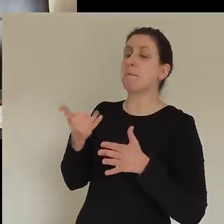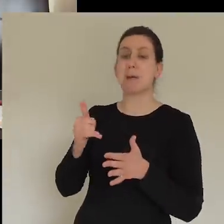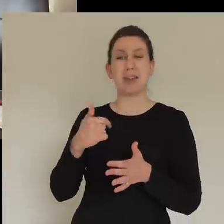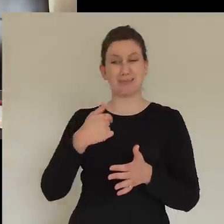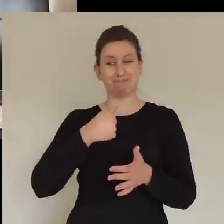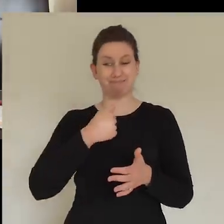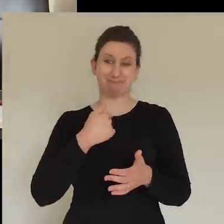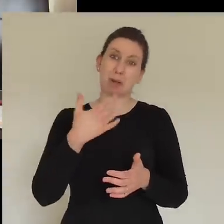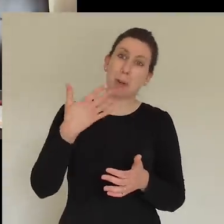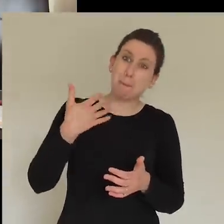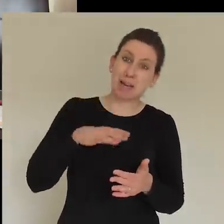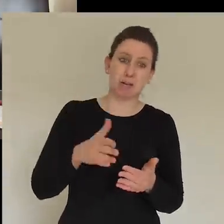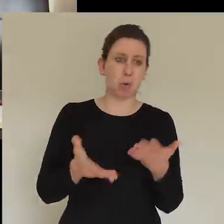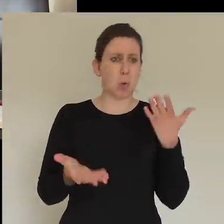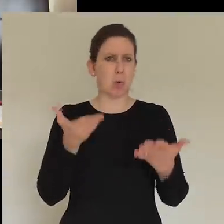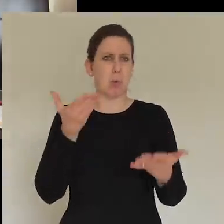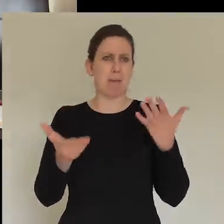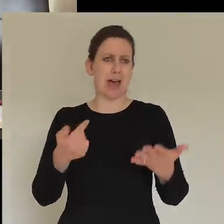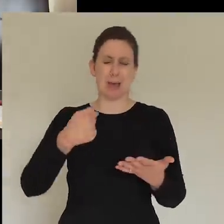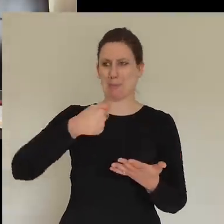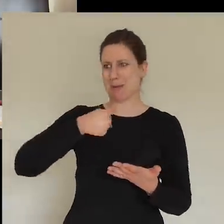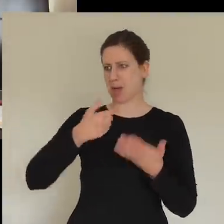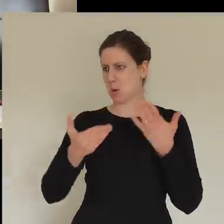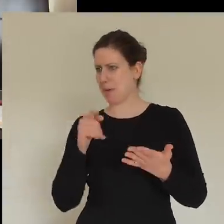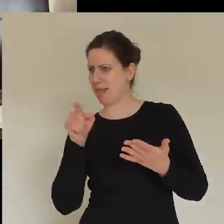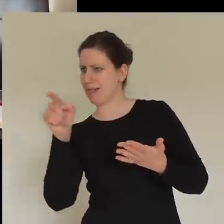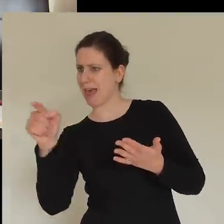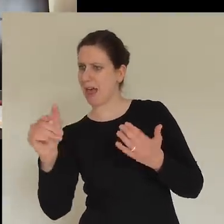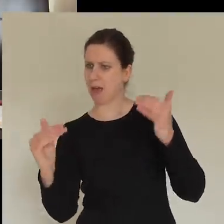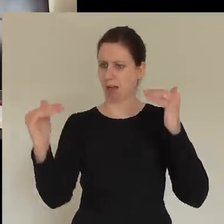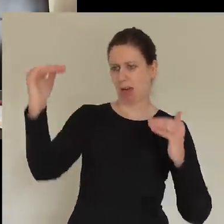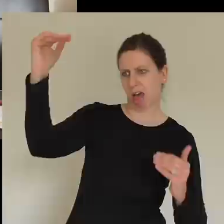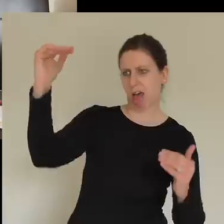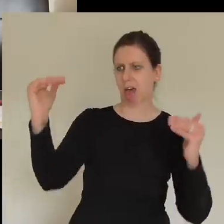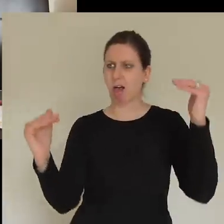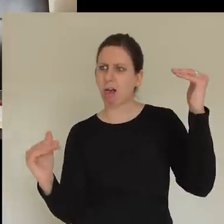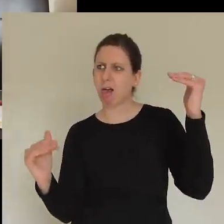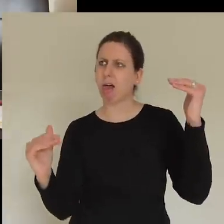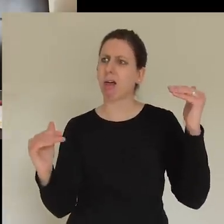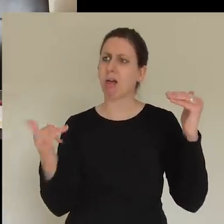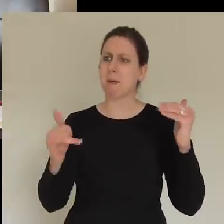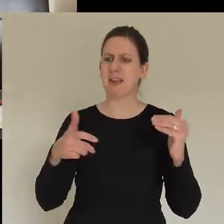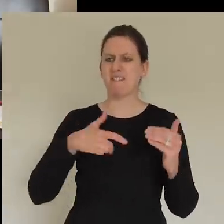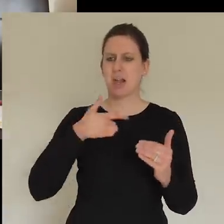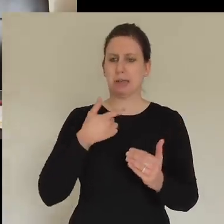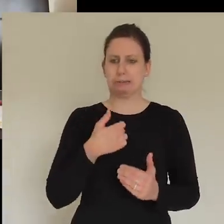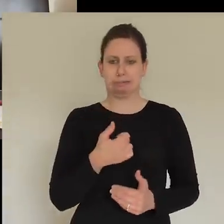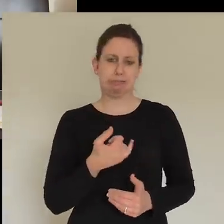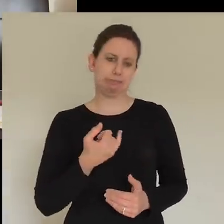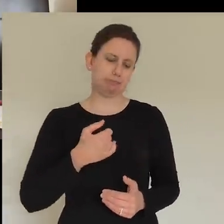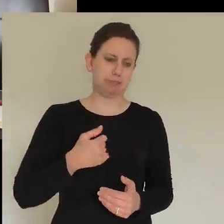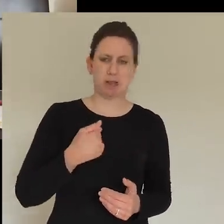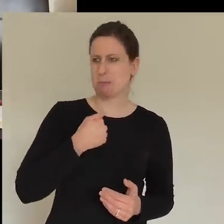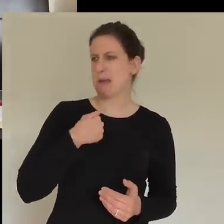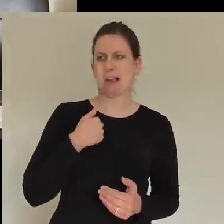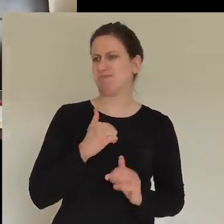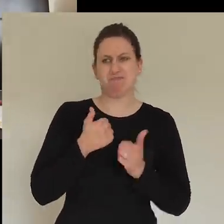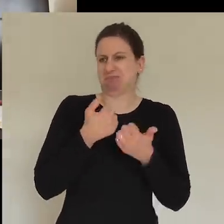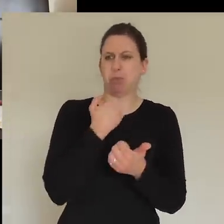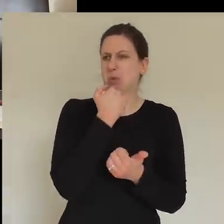forgive us. Father God, if we've been doing ourselves down, Father, forgive us. Lord, for those who are isolated and alone